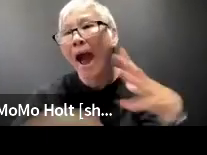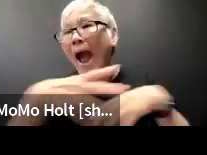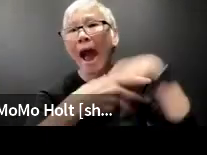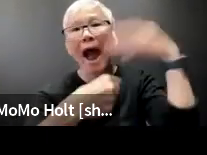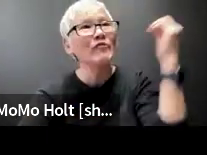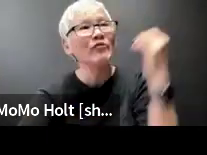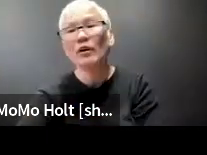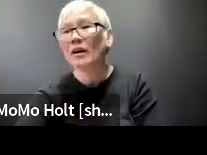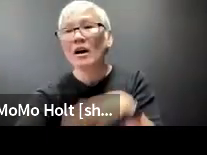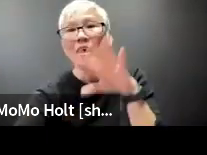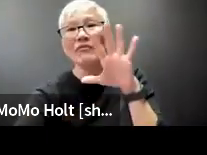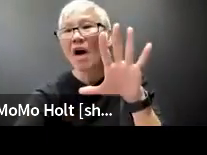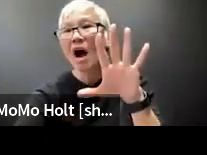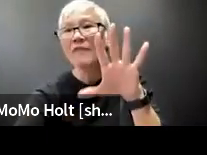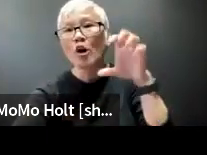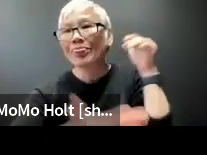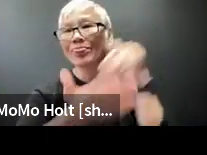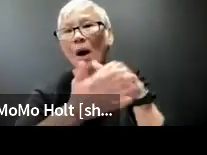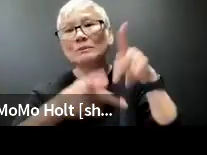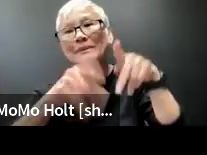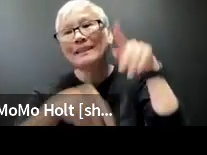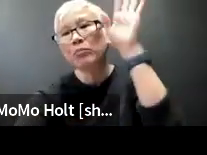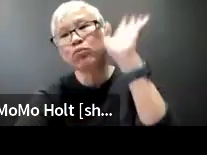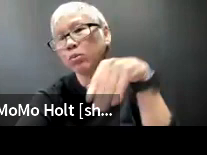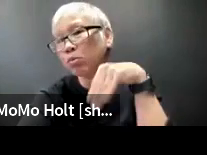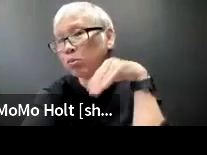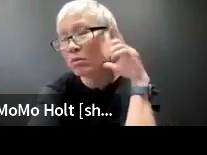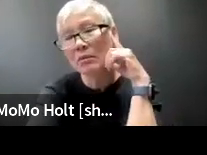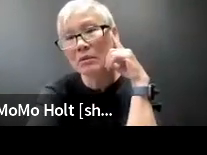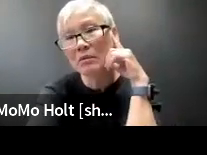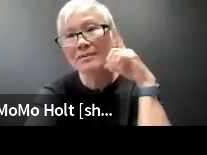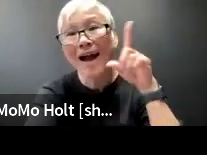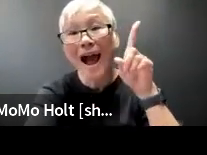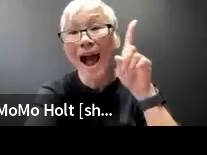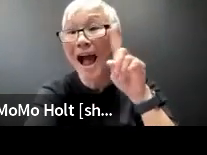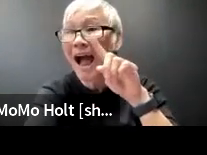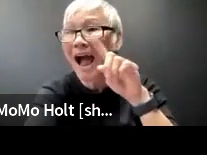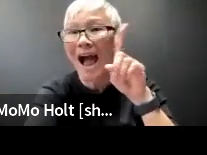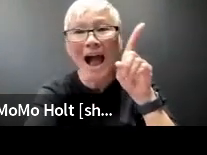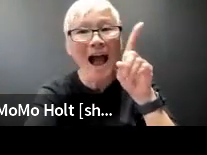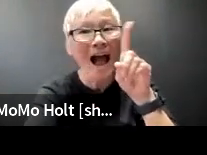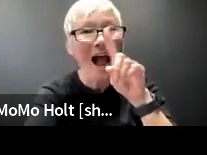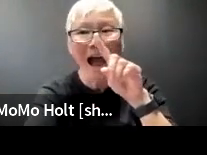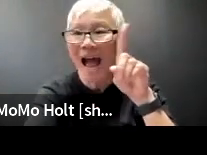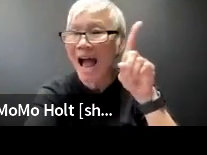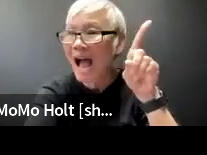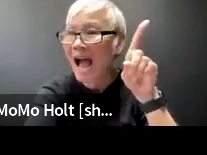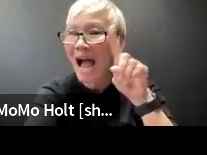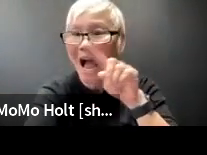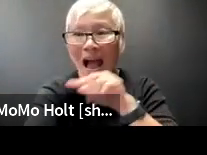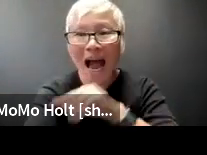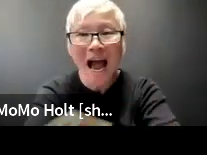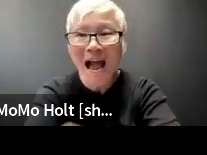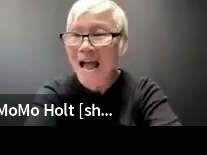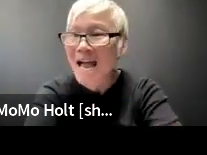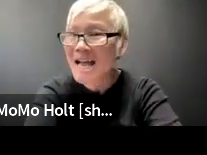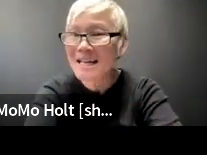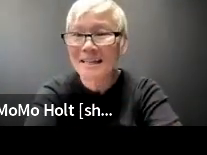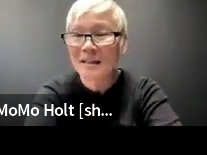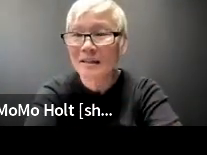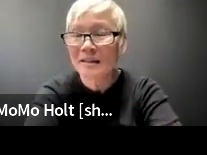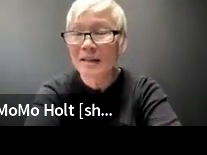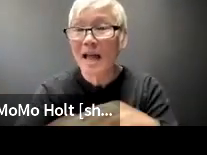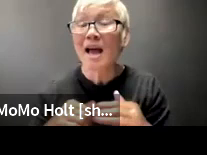to be using curb cuts ah one out of maybe 500 000 people oh no oh